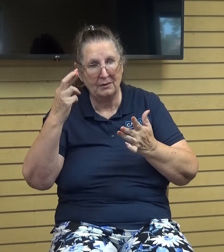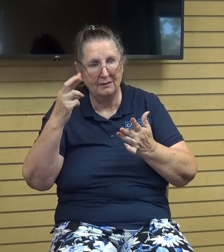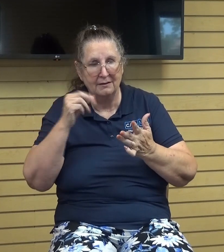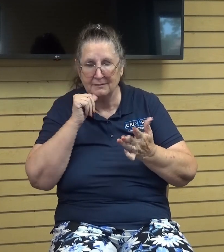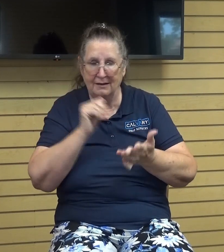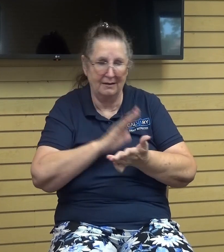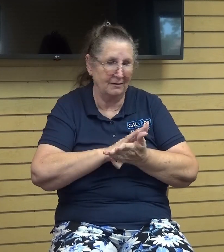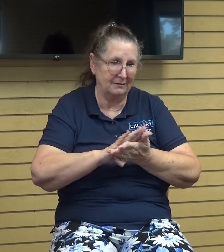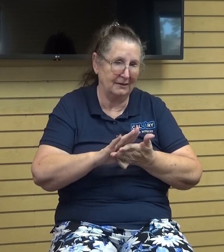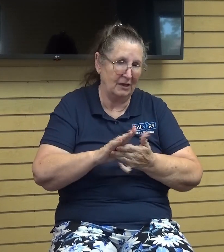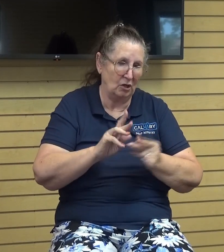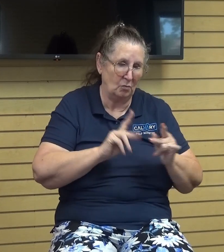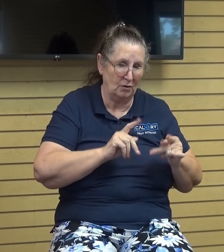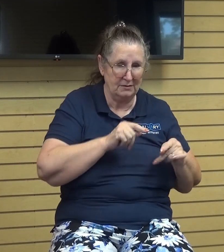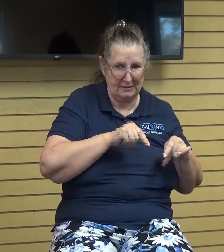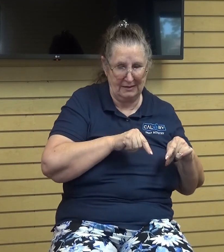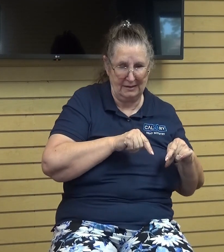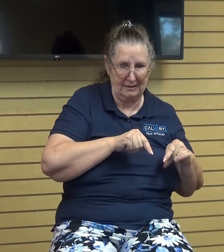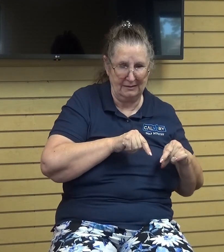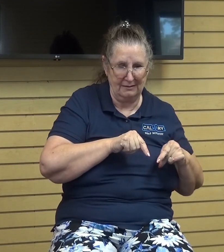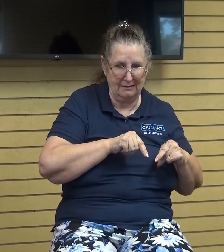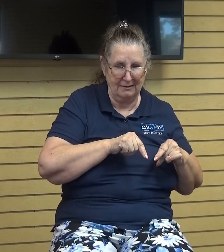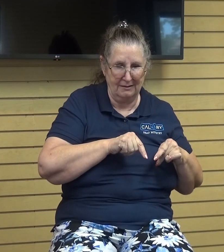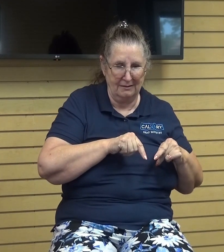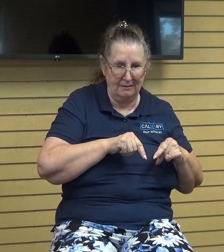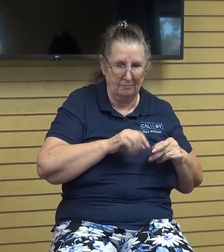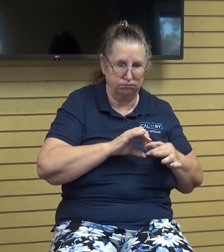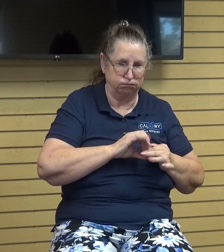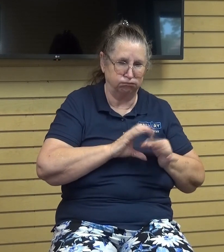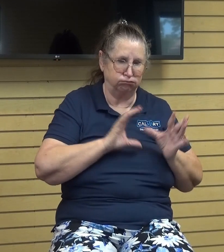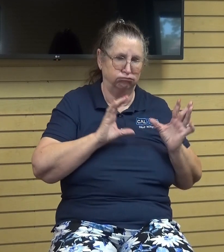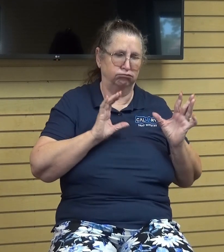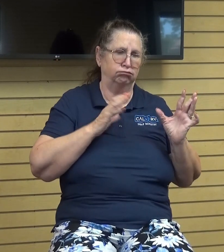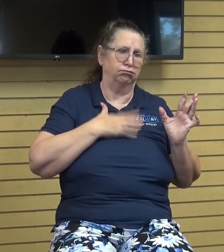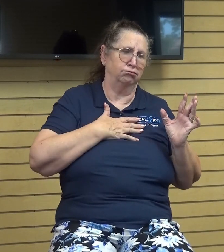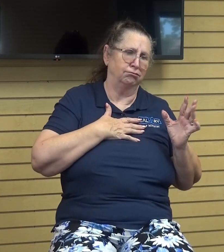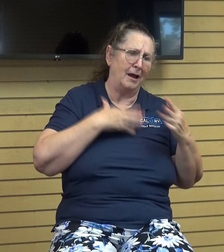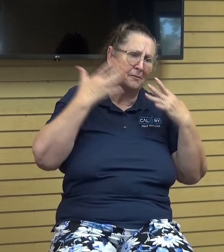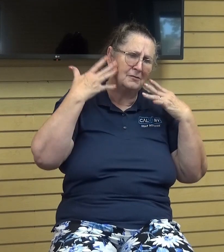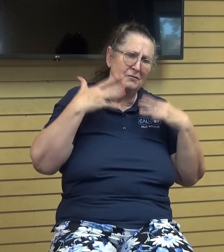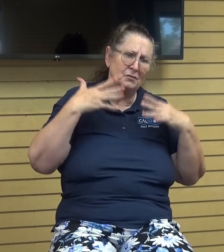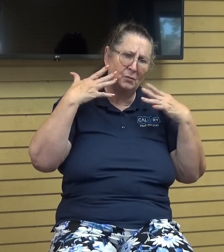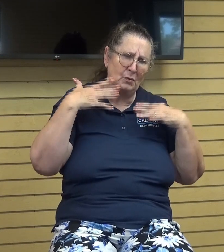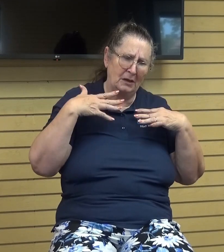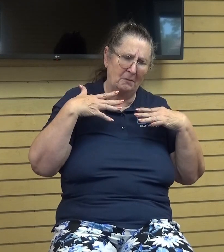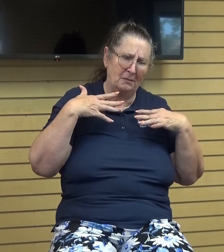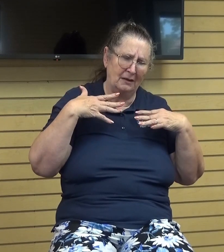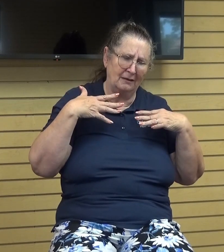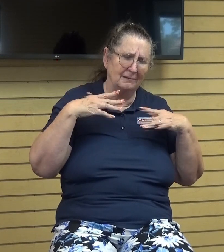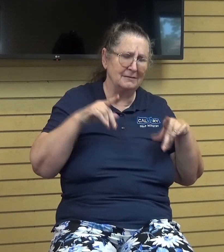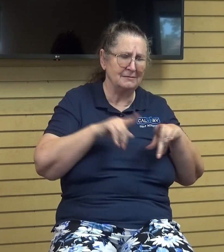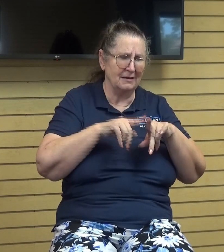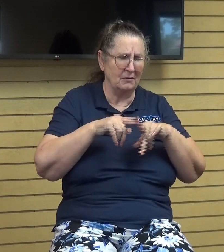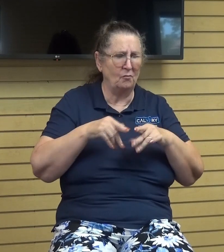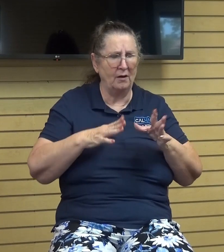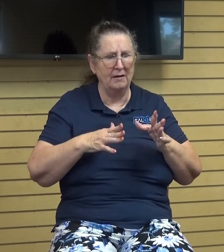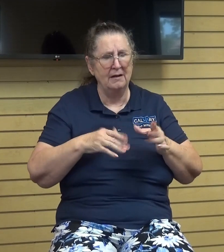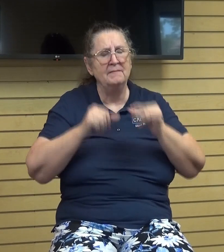person person he is and he's just undone i was just weeping it was such a blessing and we did